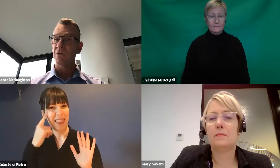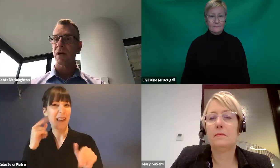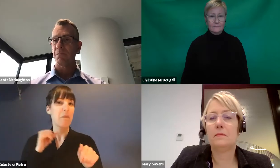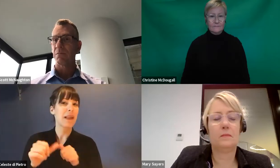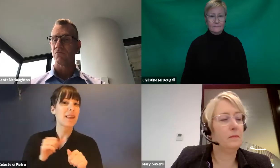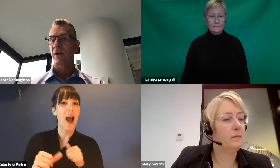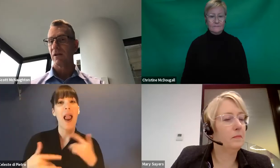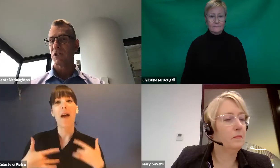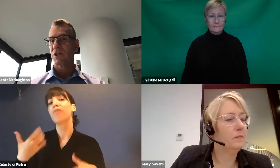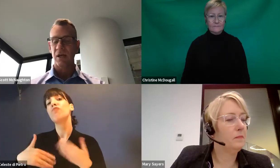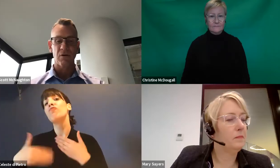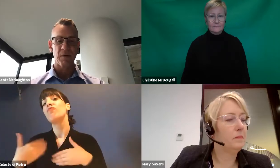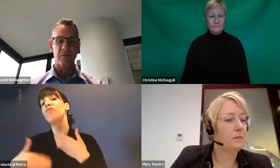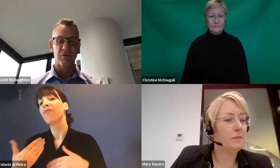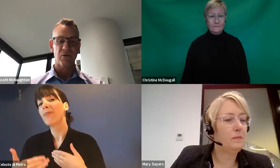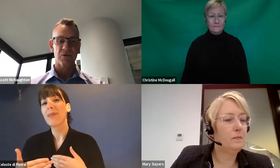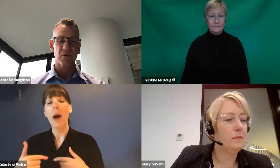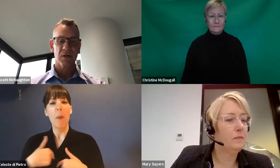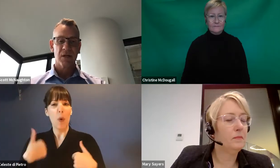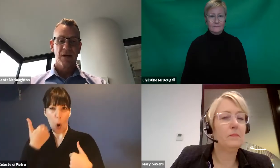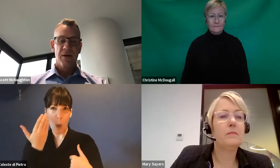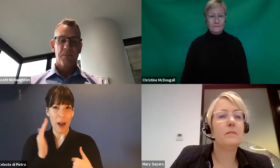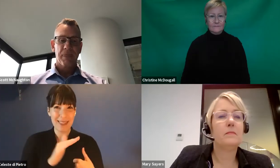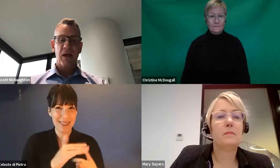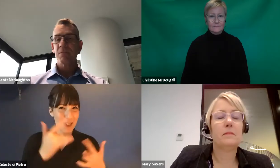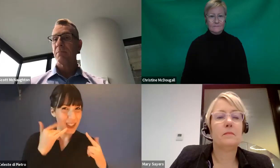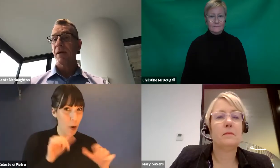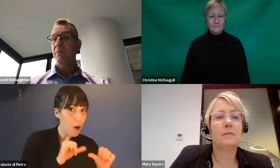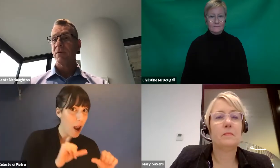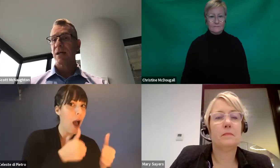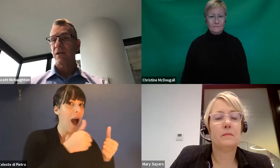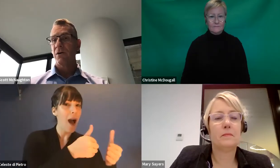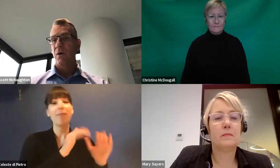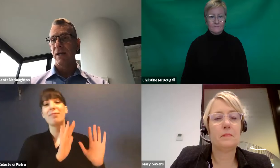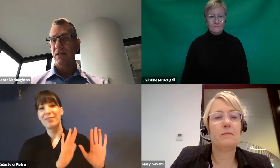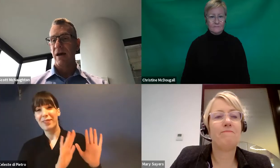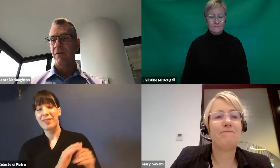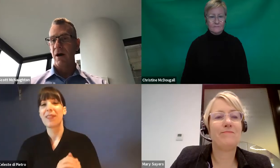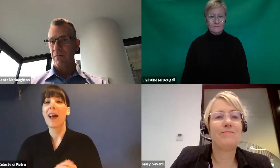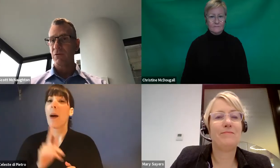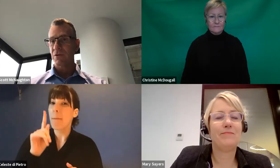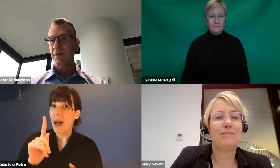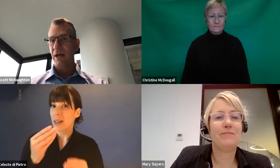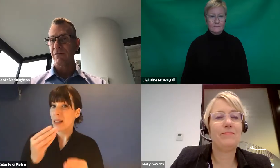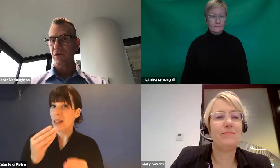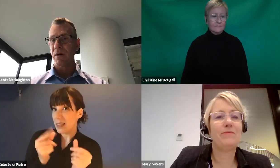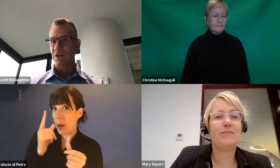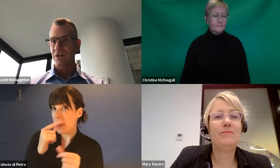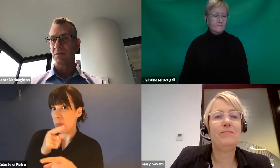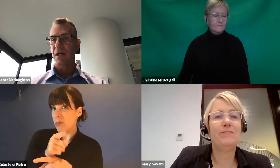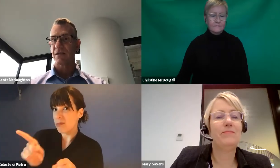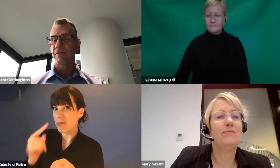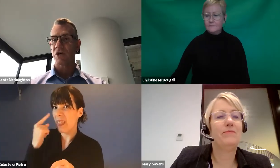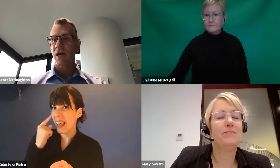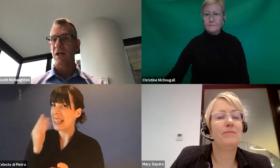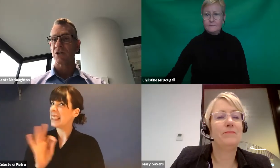lives. And we'll keep regularly checking in on people, of course. Some people saying, no, I need to have a fulsome plan review. My